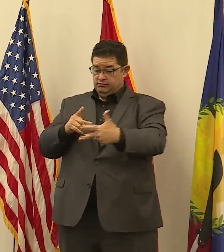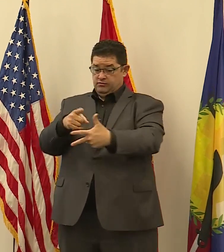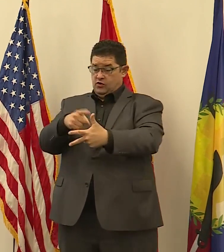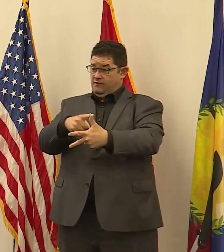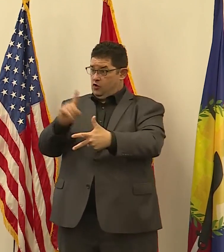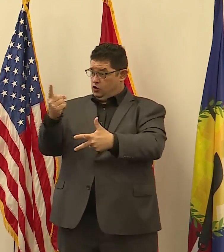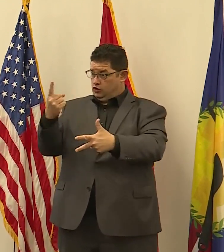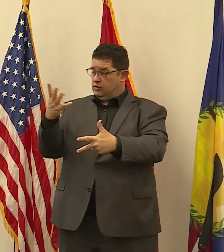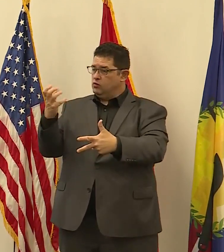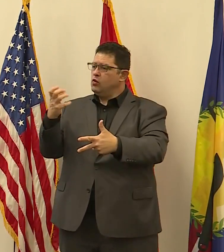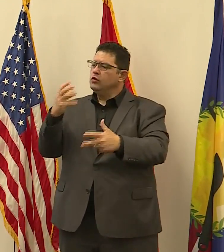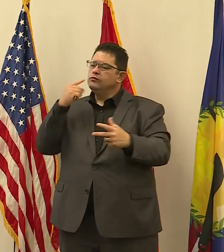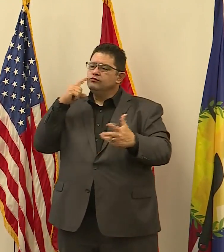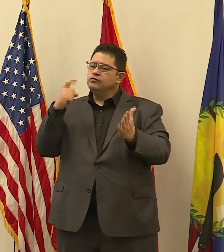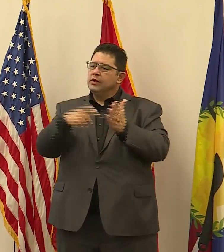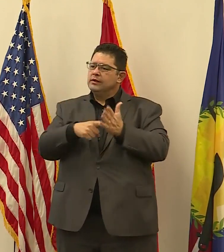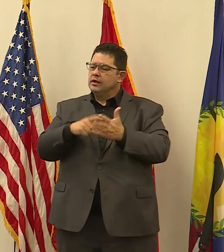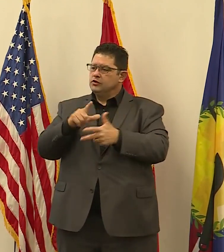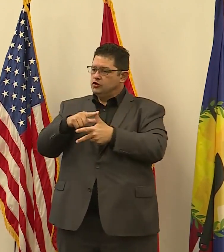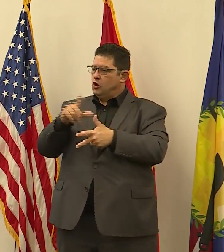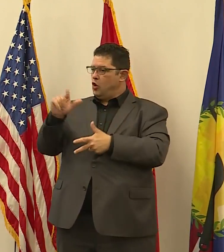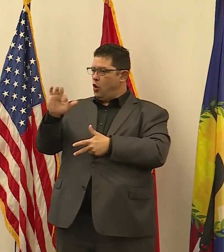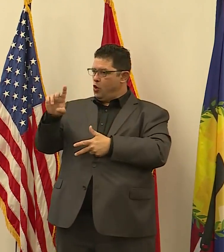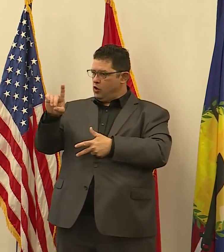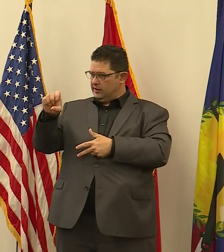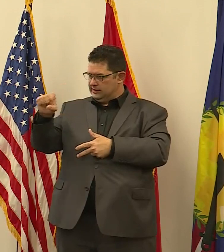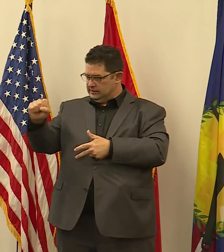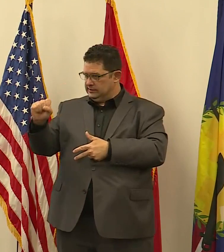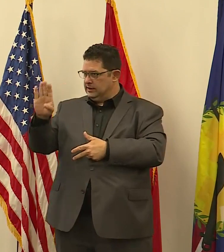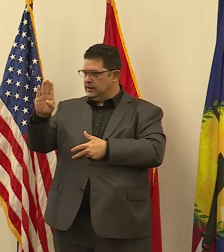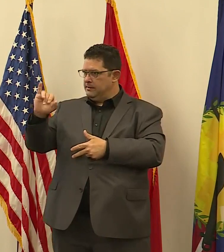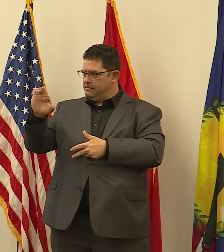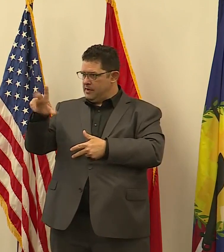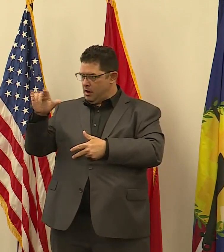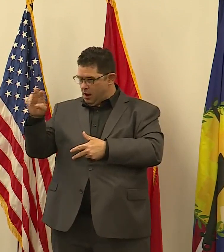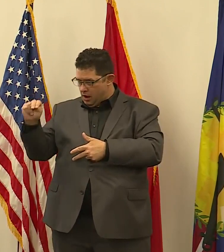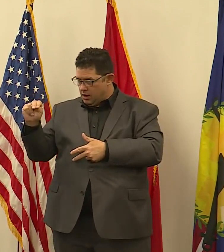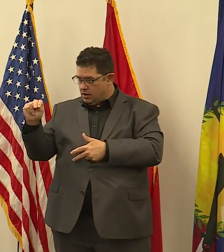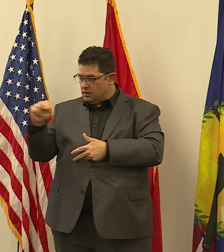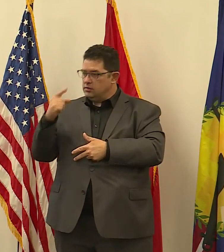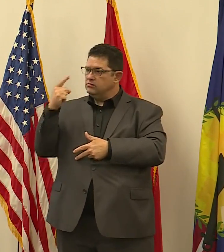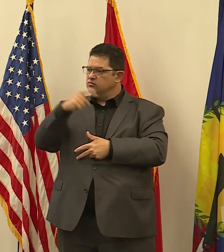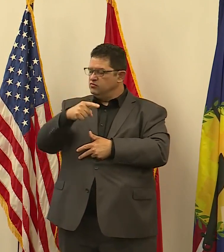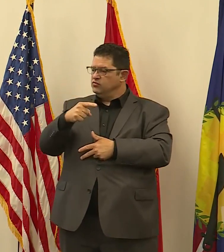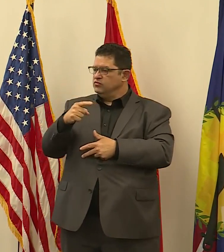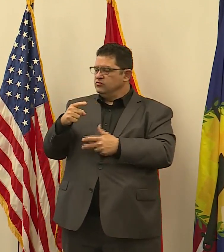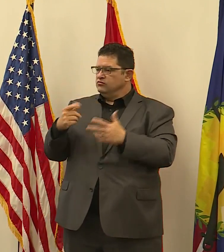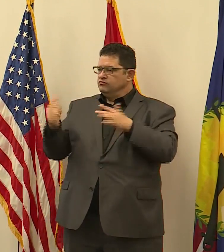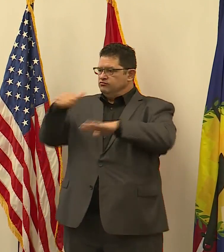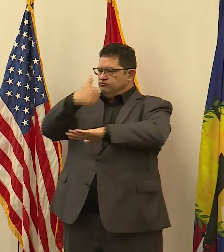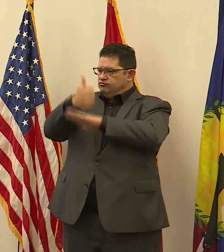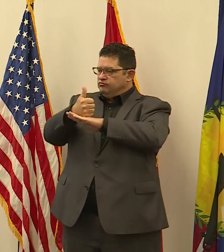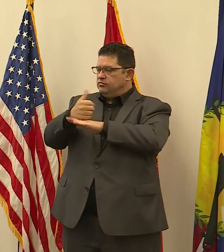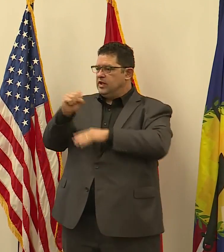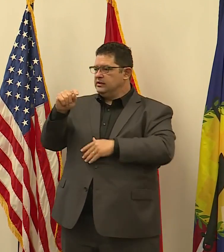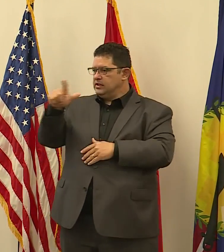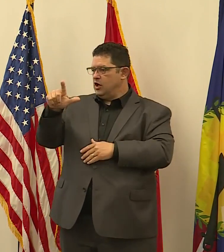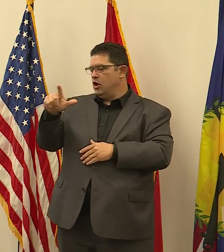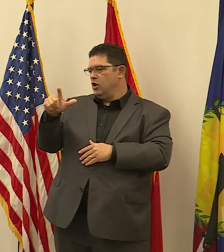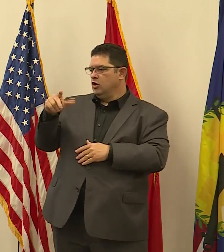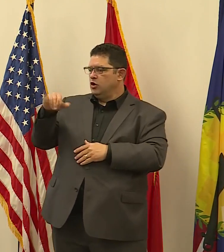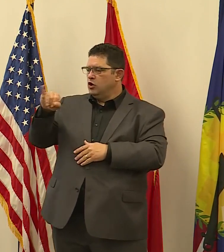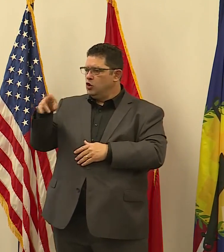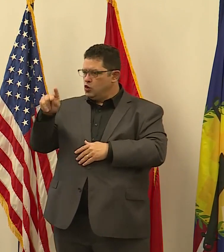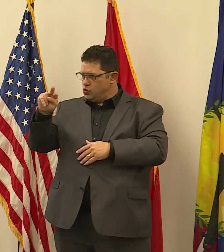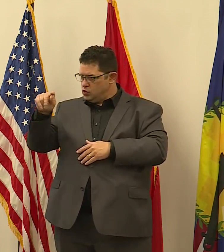first I'd like to recognize Lourdes Bayon. She is co-founder of STL Juntos, and this is a non-profit organization that